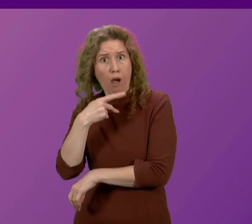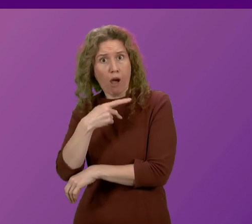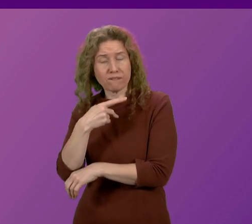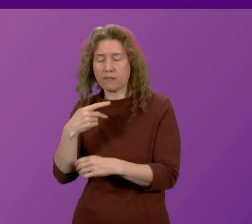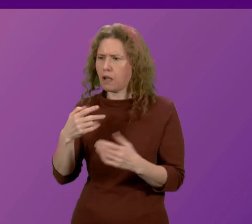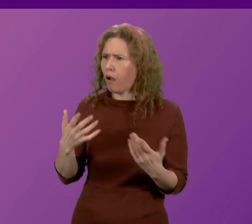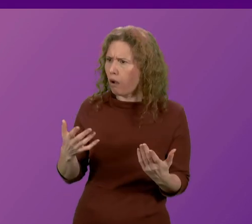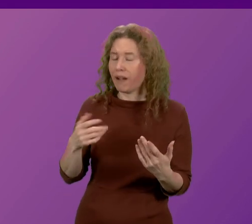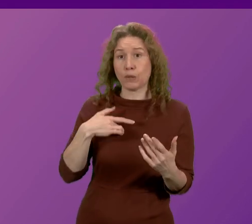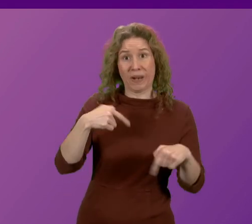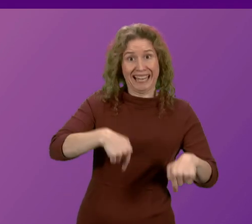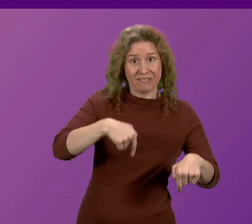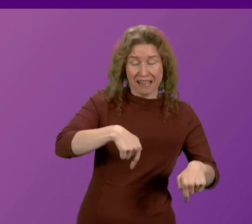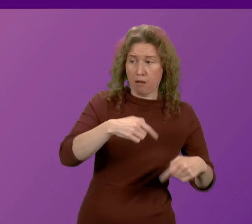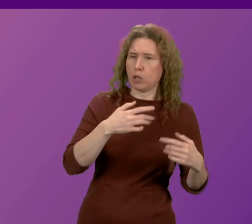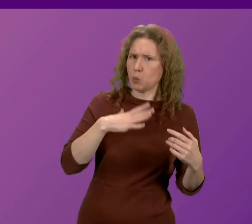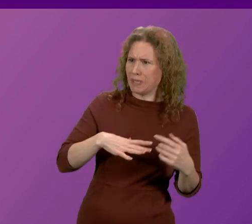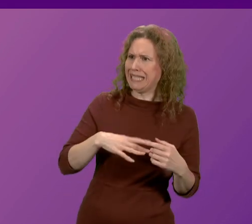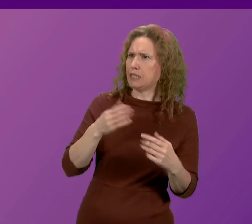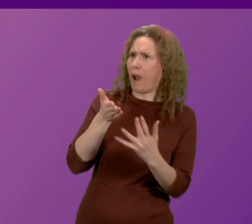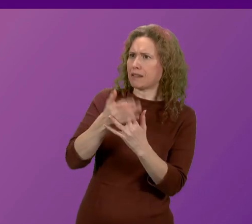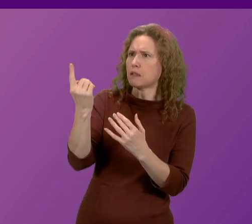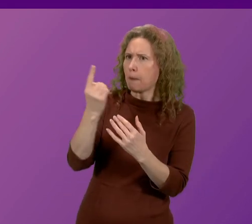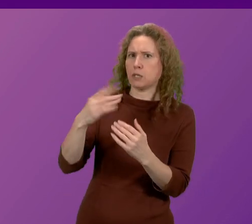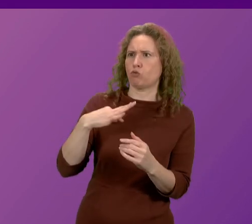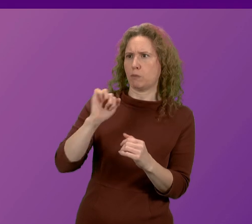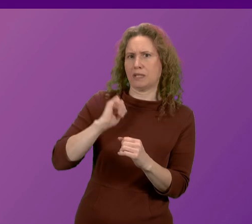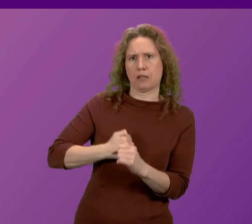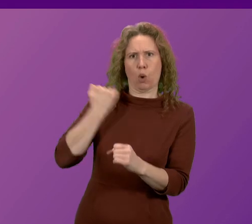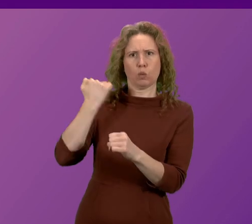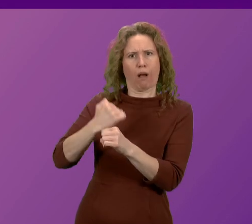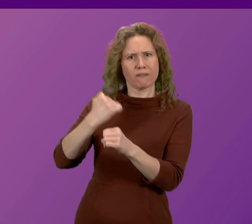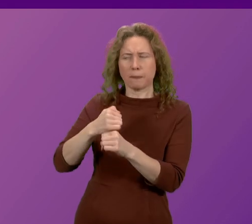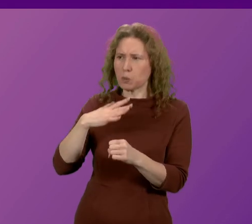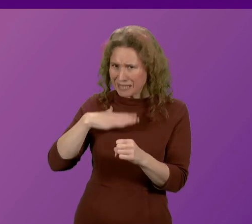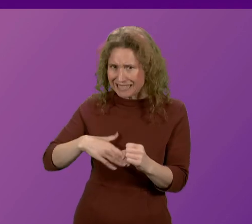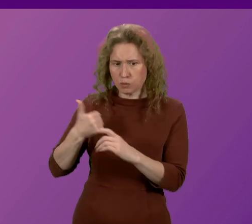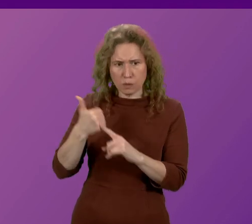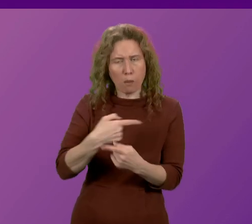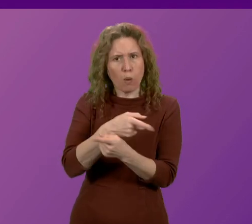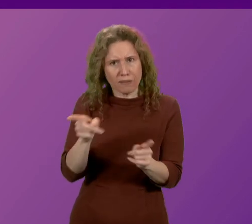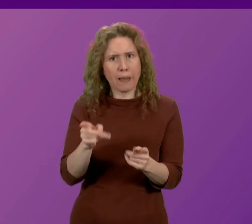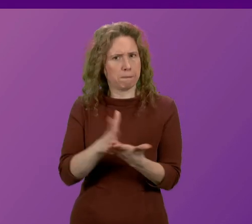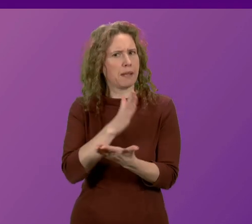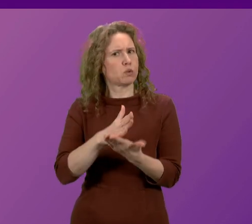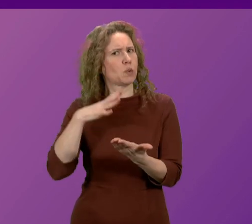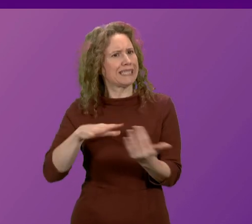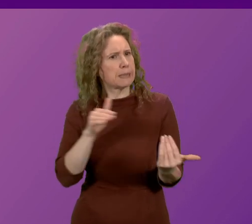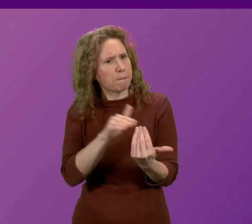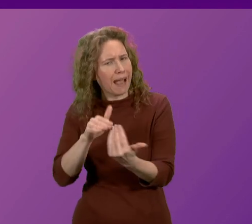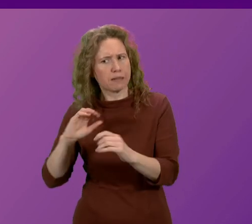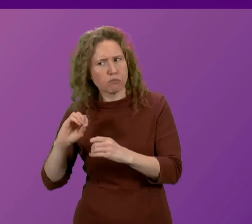have access to representation by their government and they should be supported in ensuring their needs are met